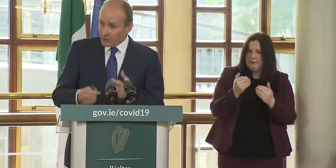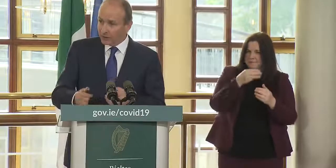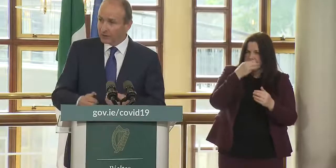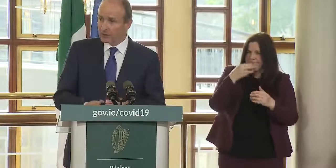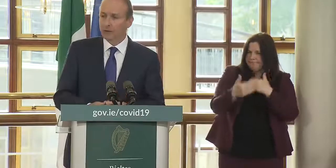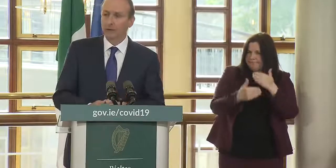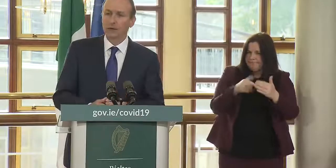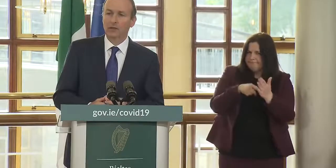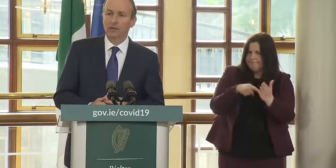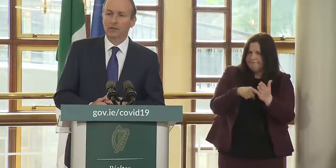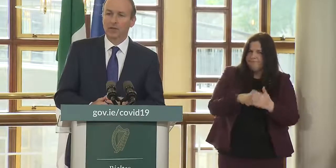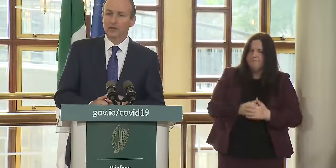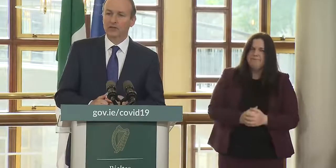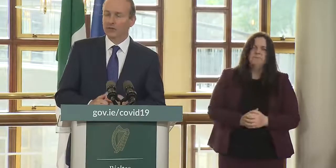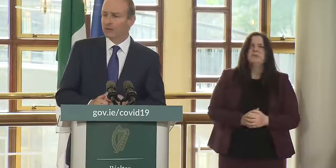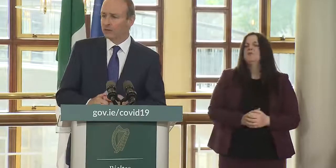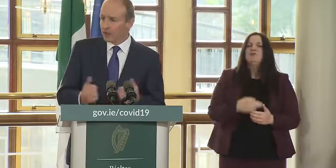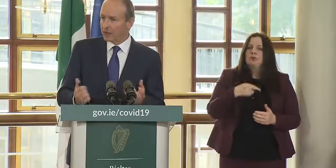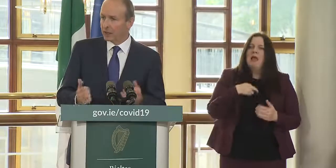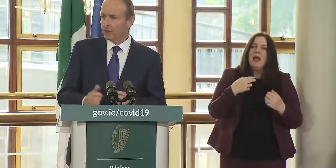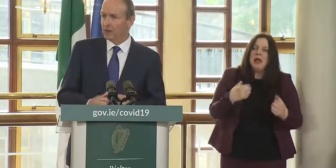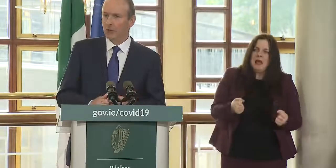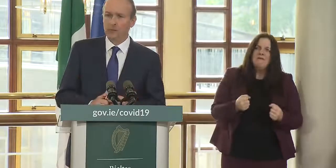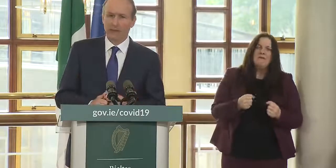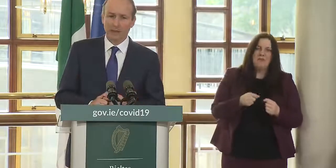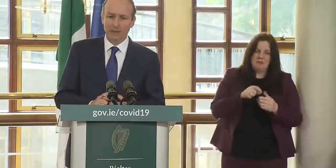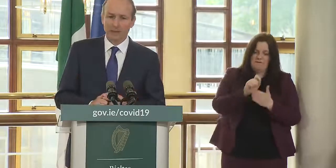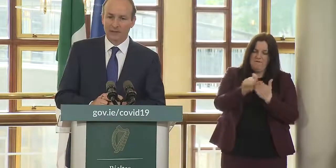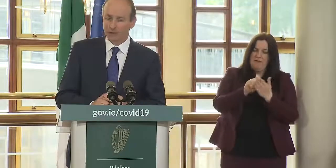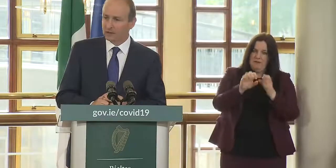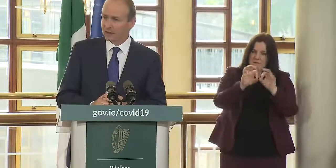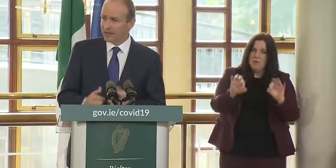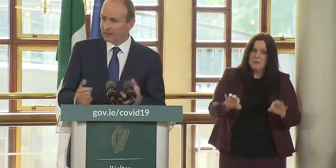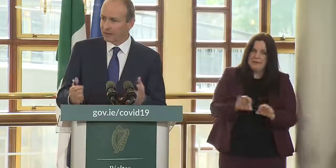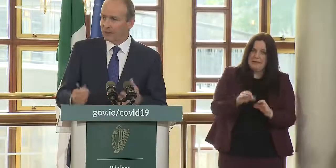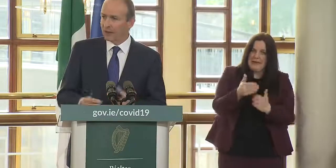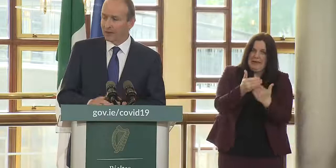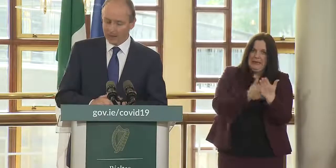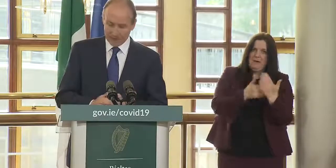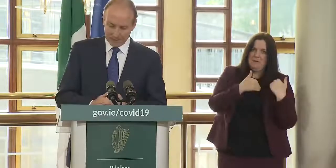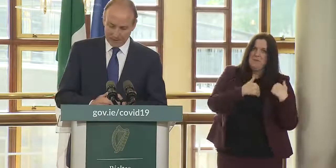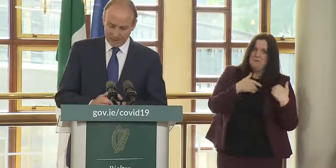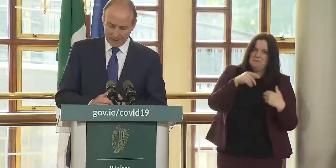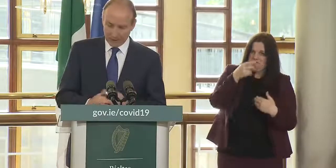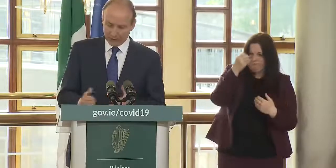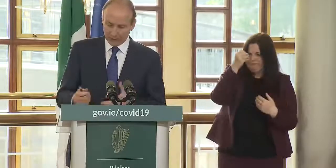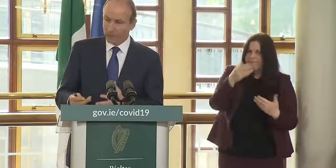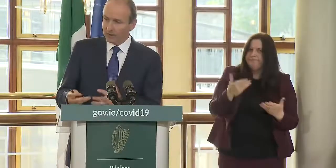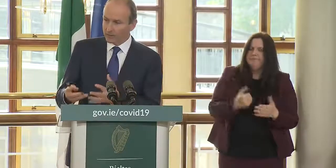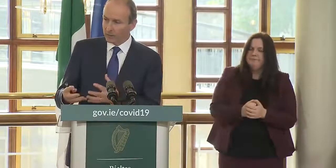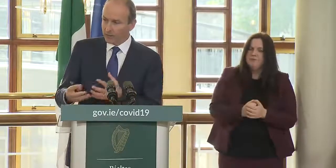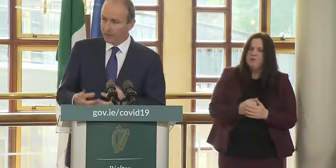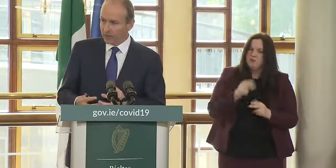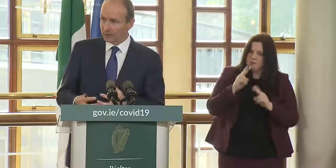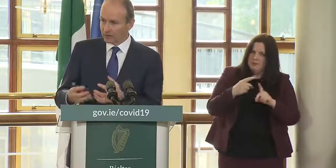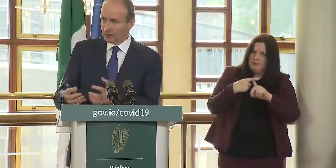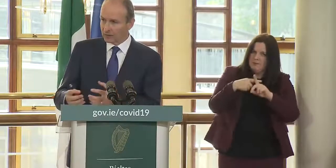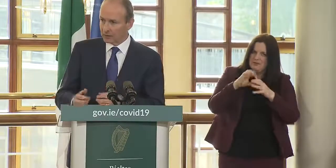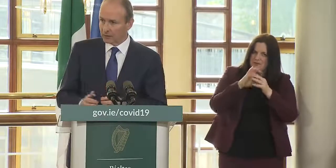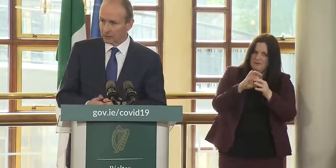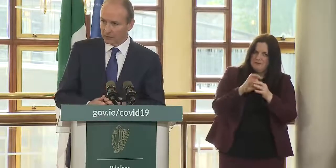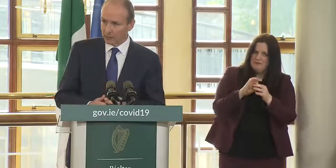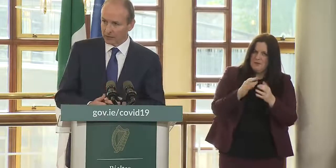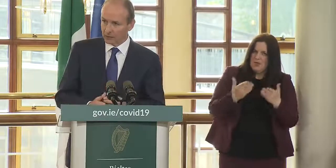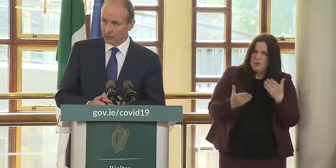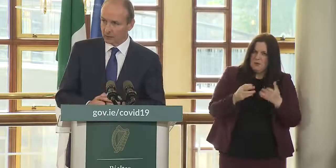deterrence within the uh form itself and the filling in of the form and that that can act uh in a positive way to keep people connected